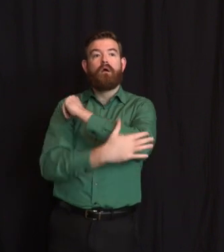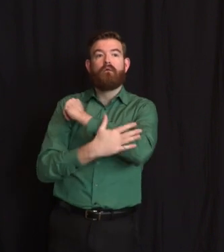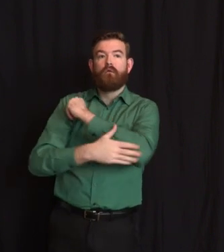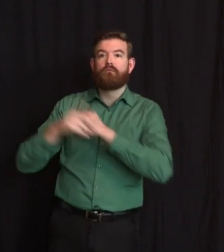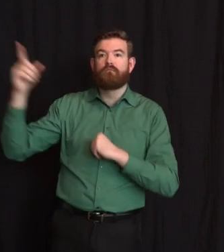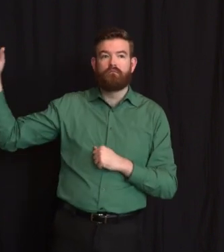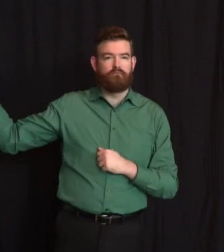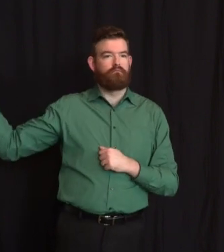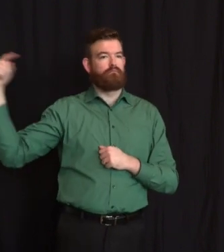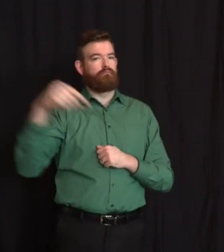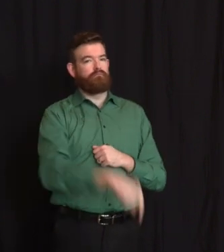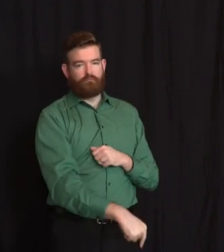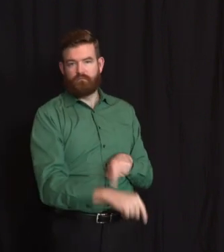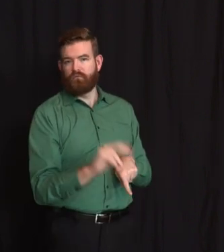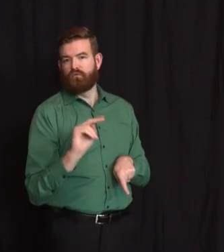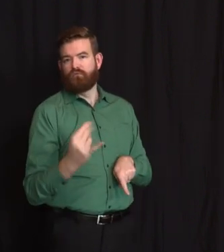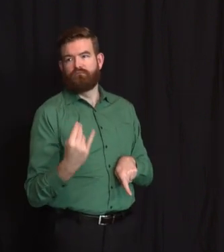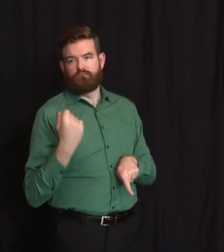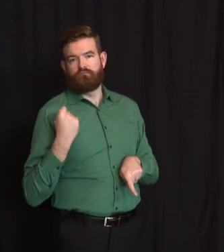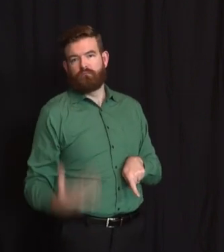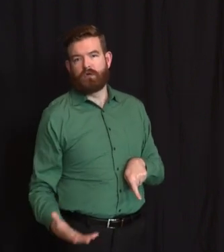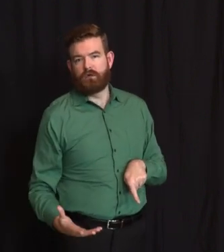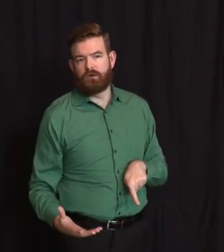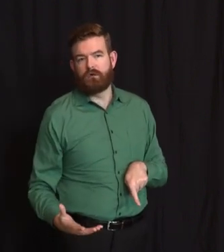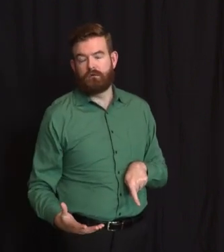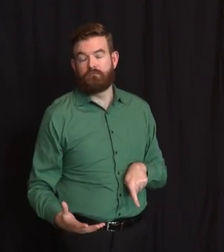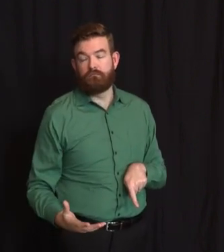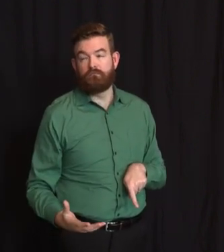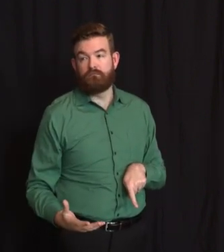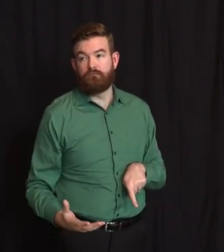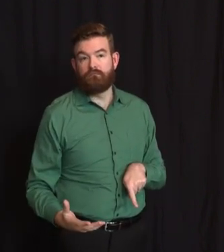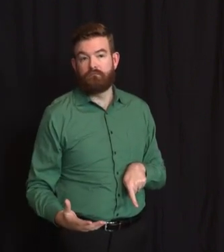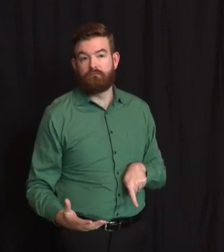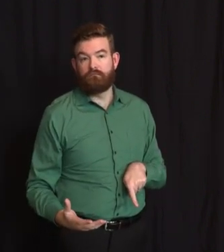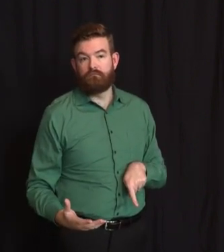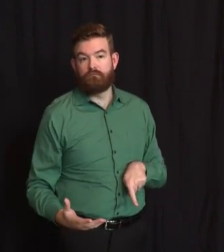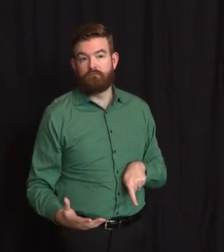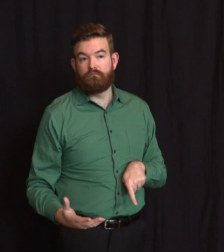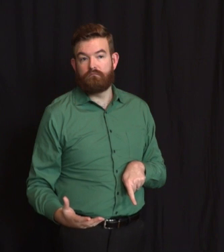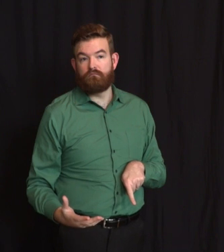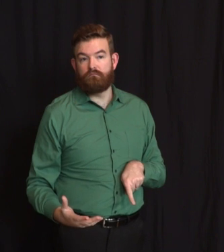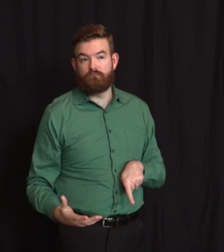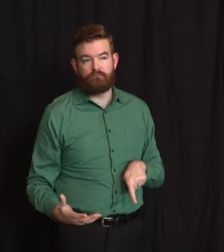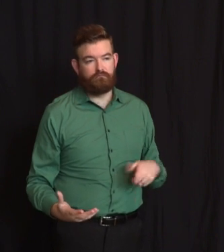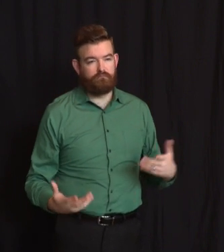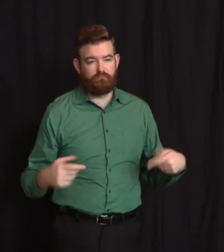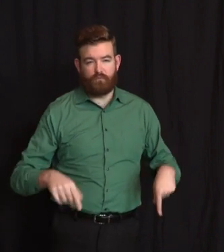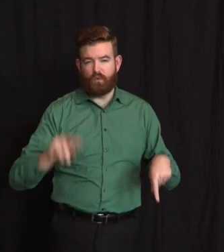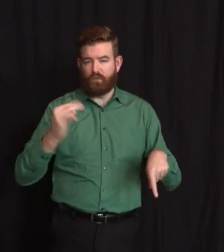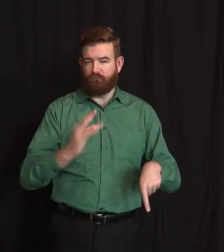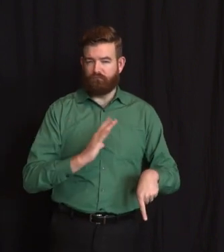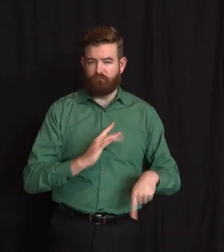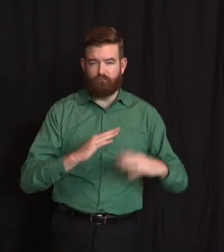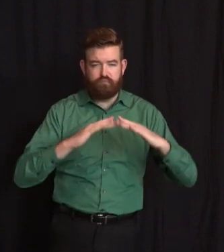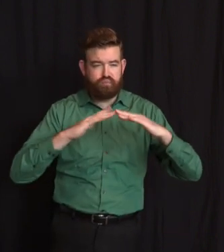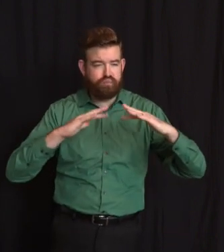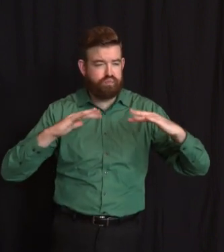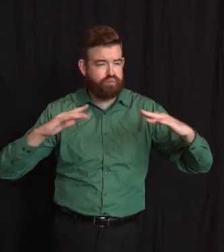tremendous and often unheralded members of our unique, diverse and strong New Jersey family. This family is now